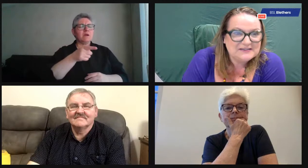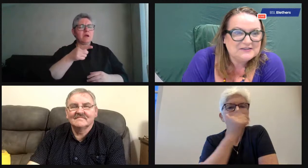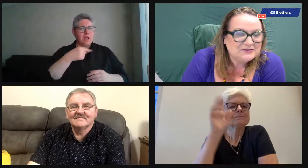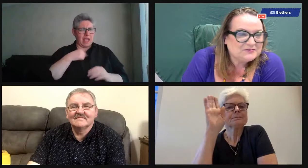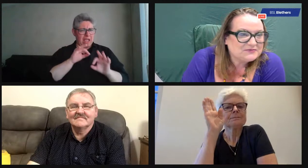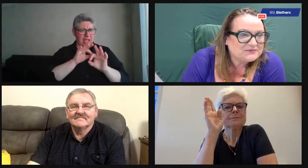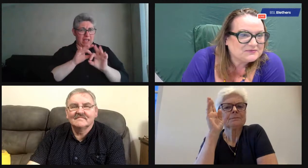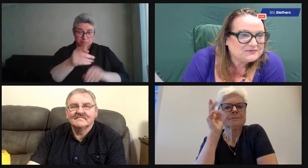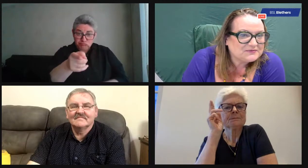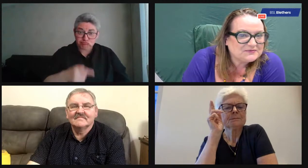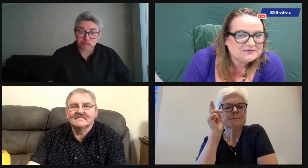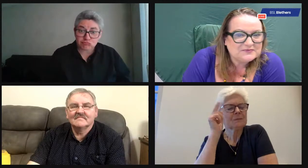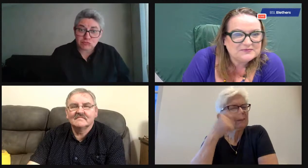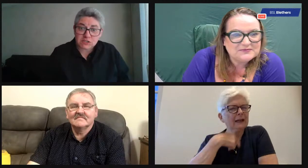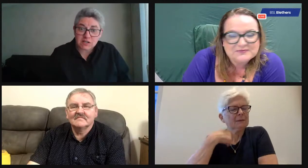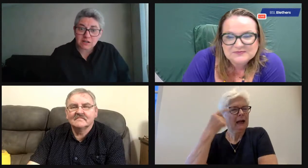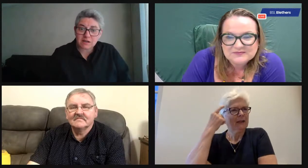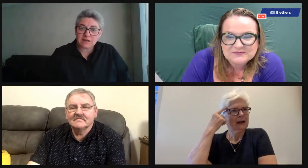after them. It'd be lovely. Oh, Lillian.